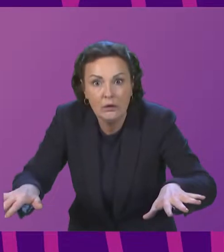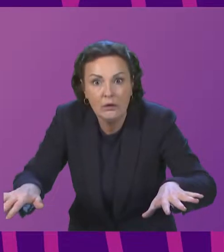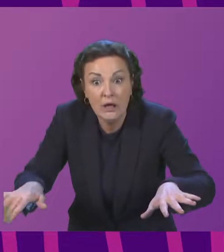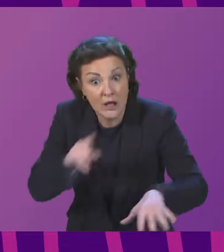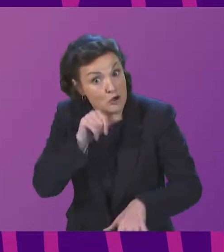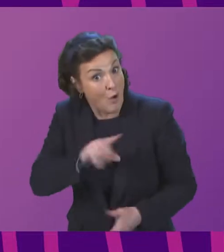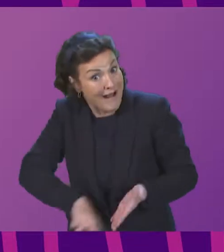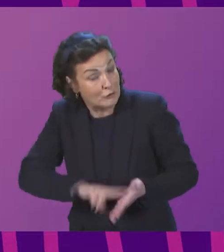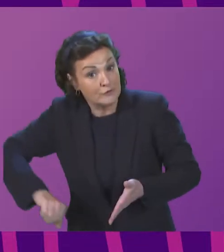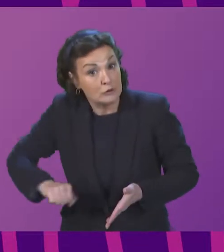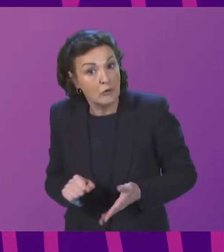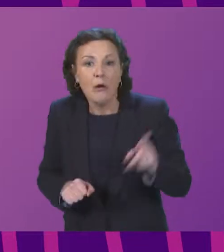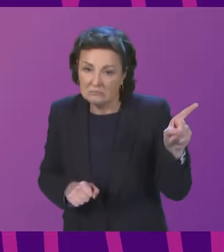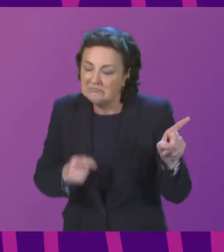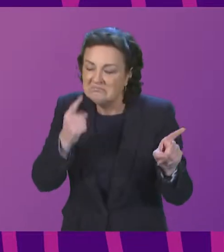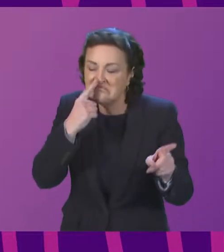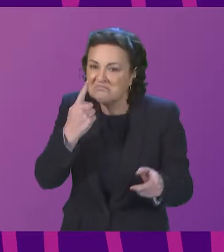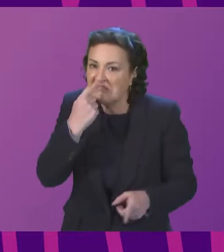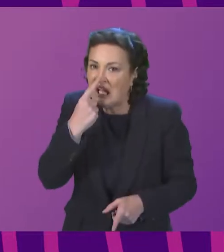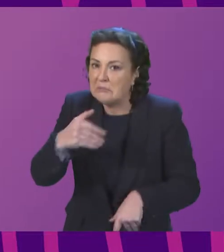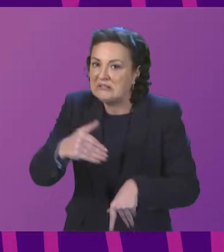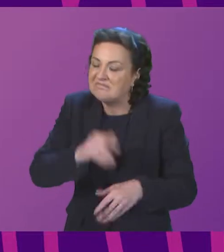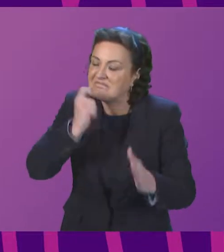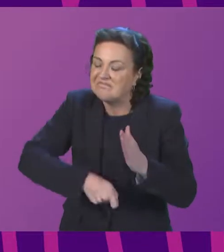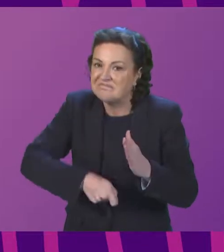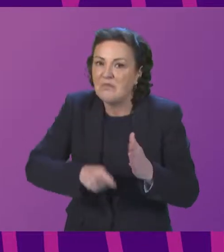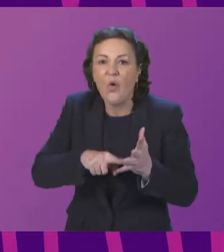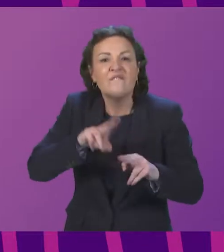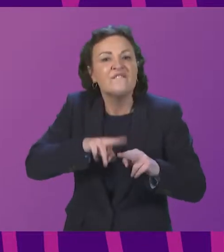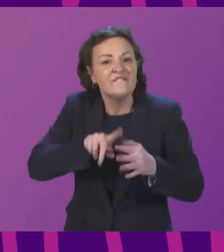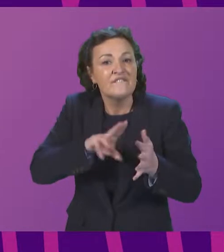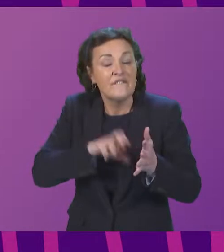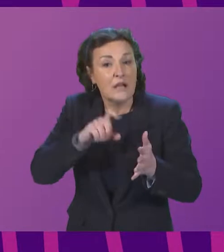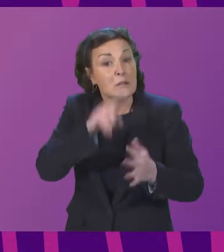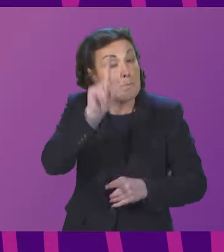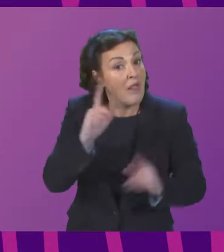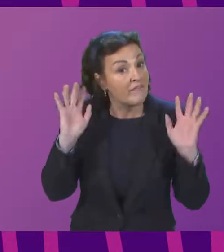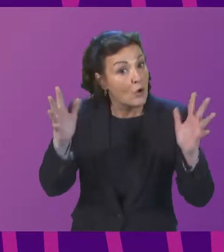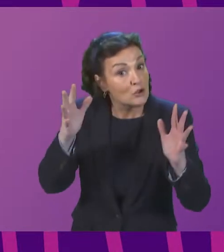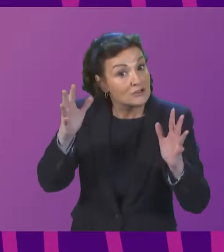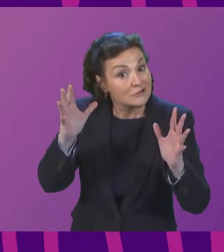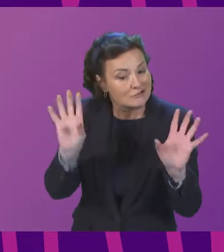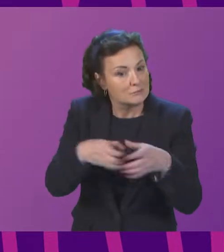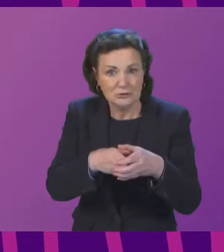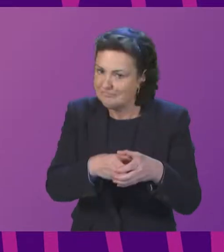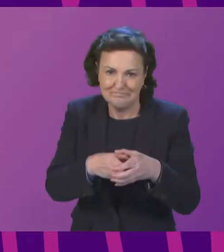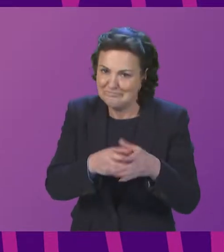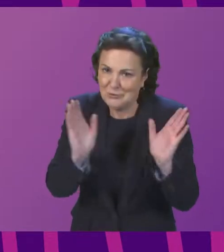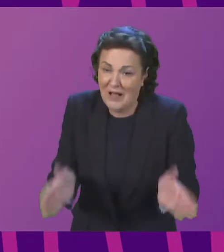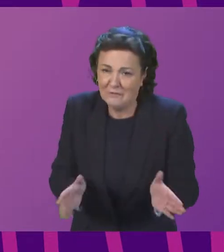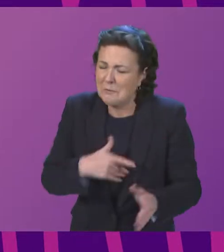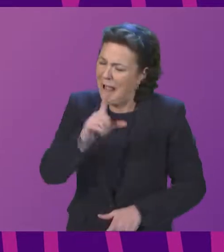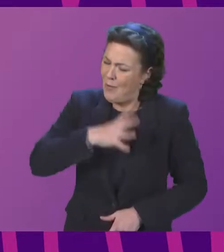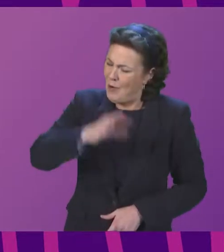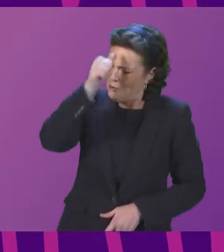industry is exempt but I would be curious to know how often this has been enforced in Scotland in the last 41 years and